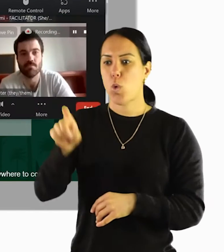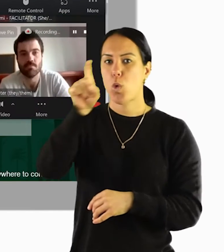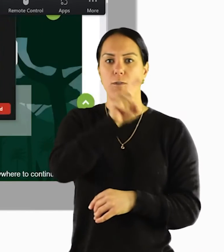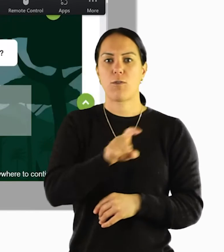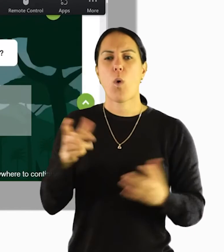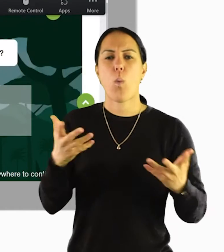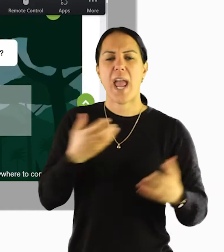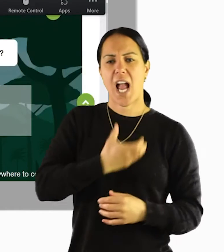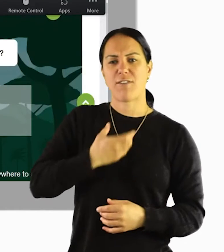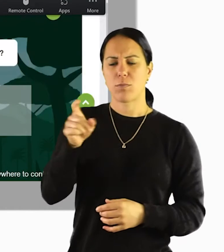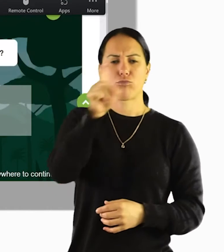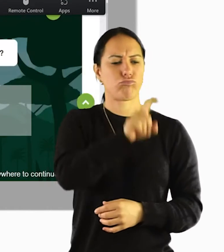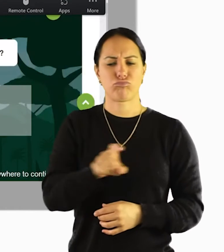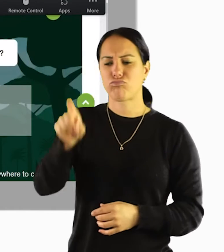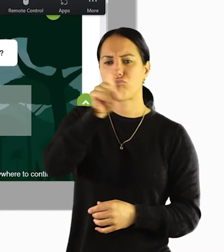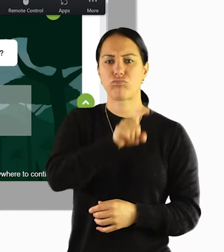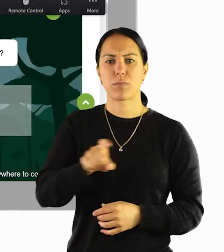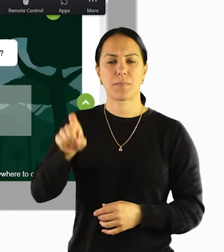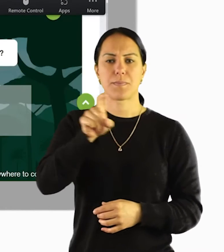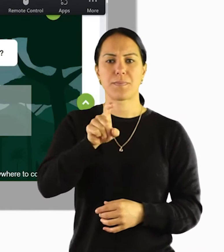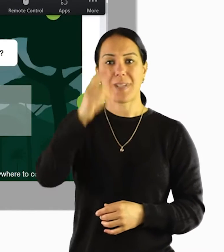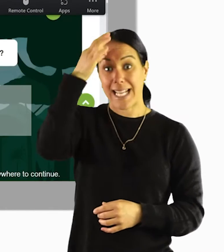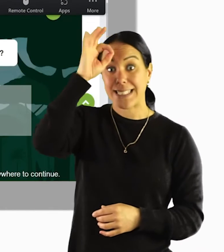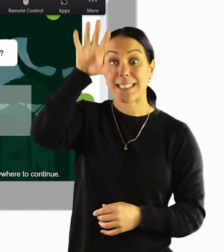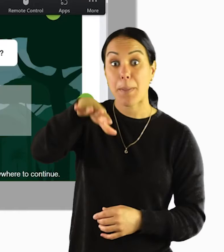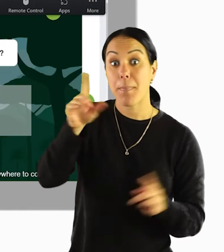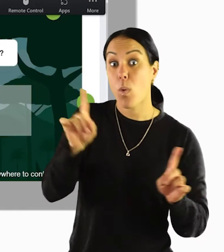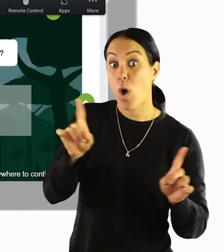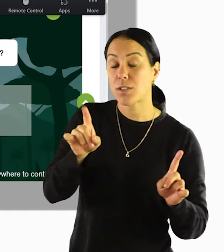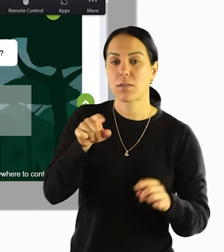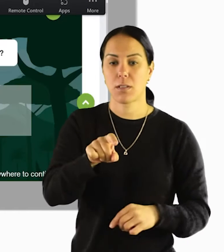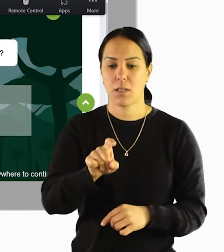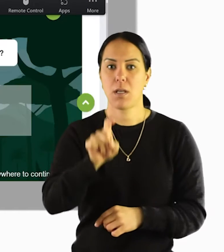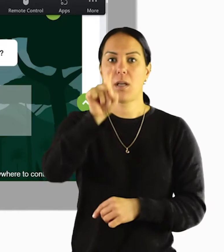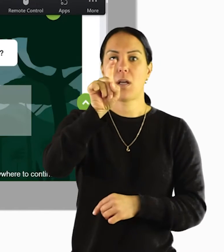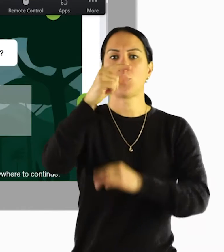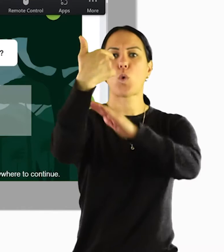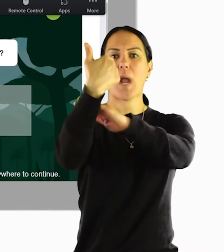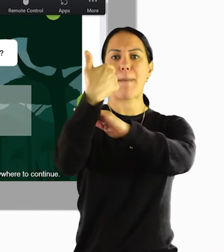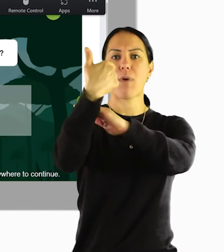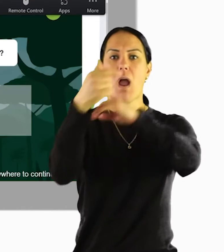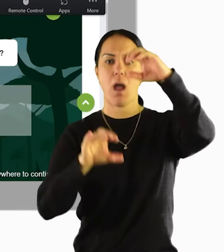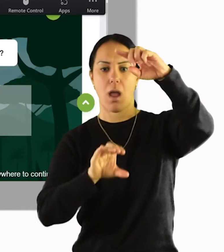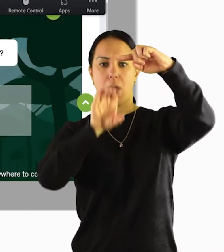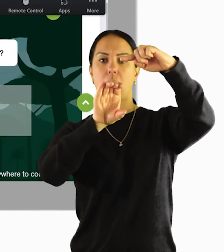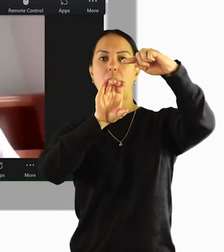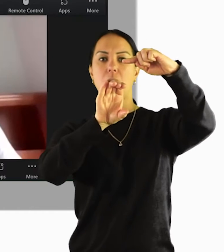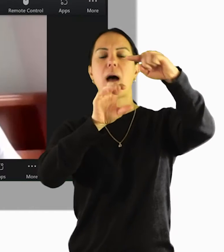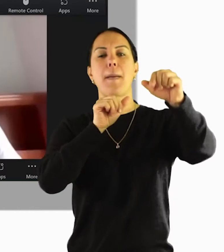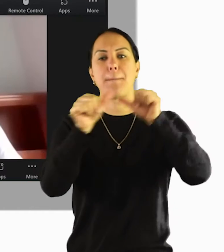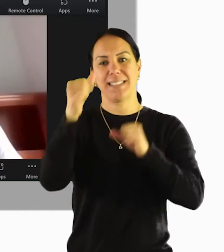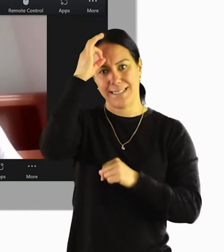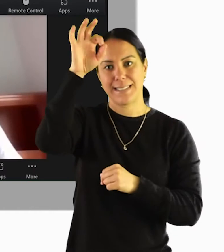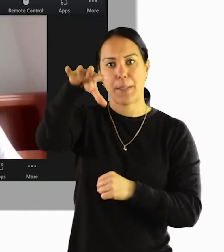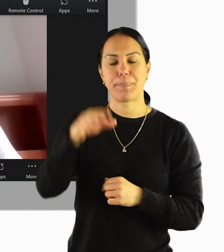that wherever on your screen is most comfortable for you. Generally, up near your own camera is a good idea. The other